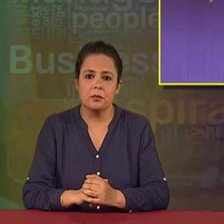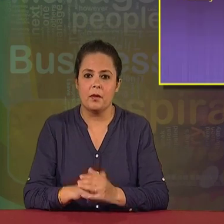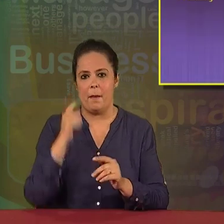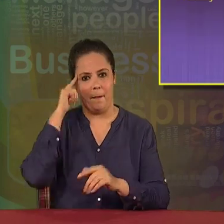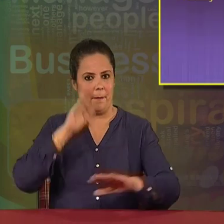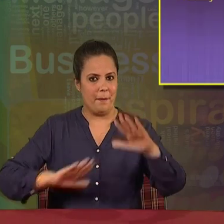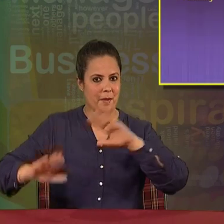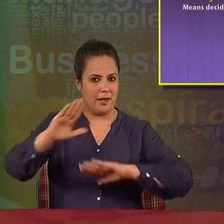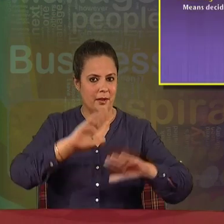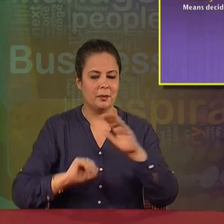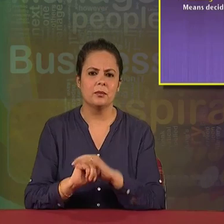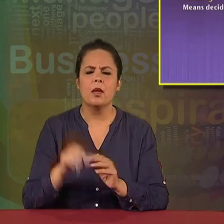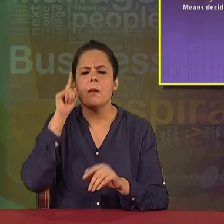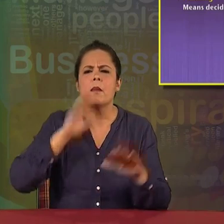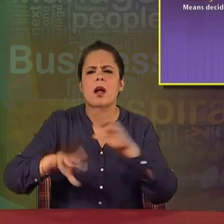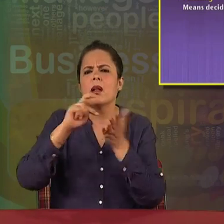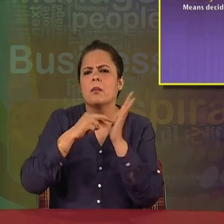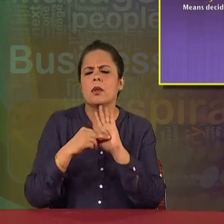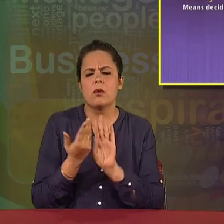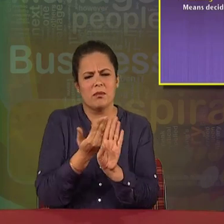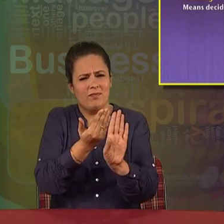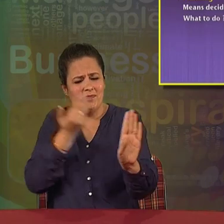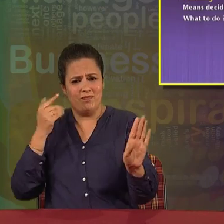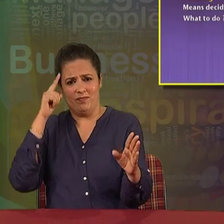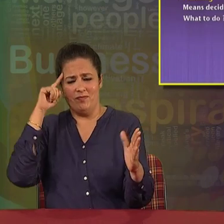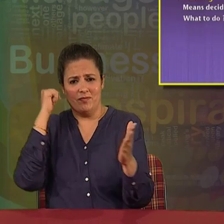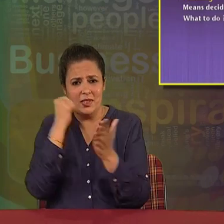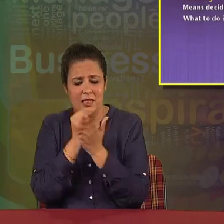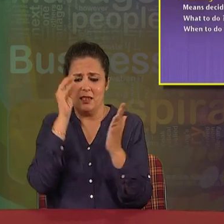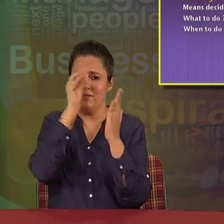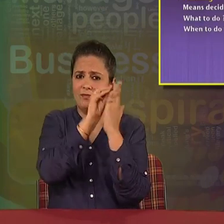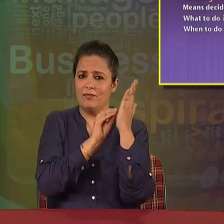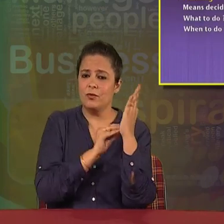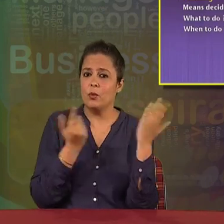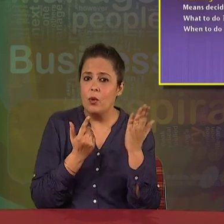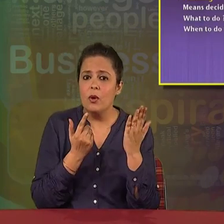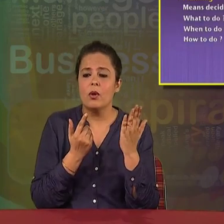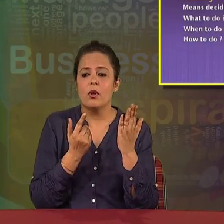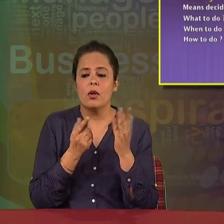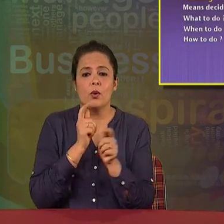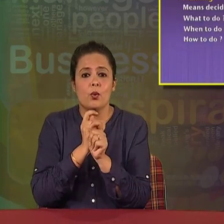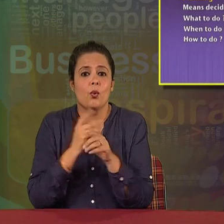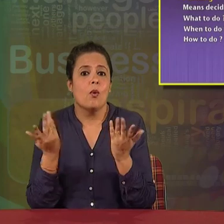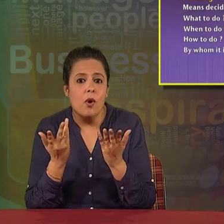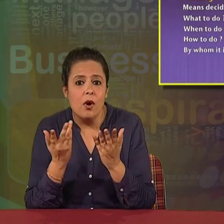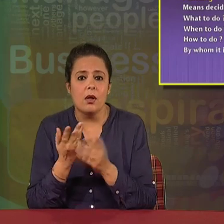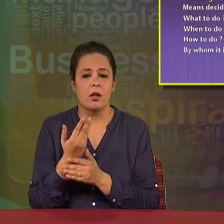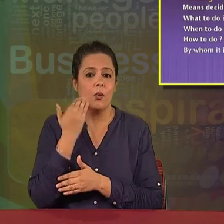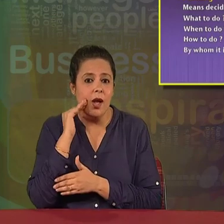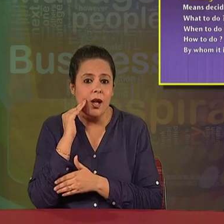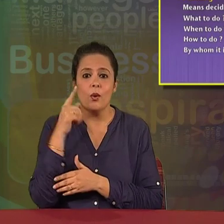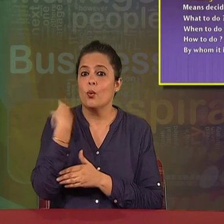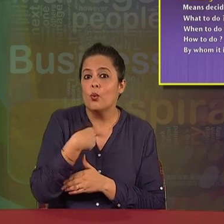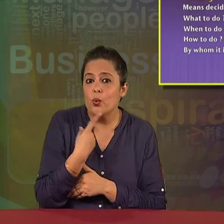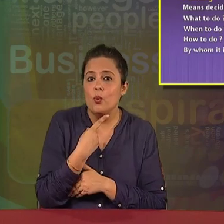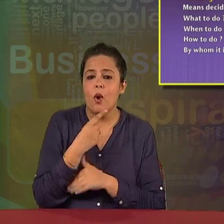is planning. It means deciding in advance what to do, when to do, how to do, by whom